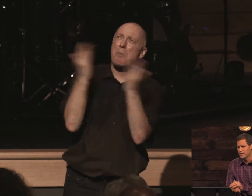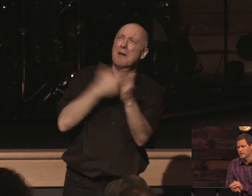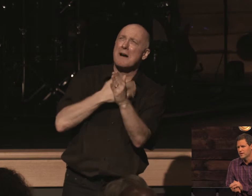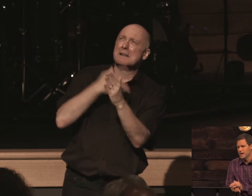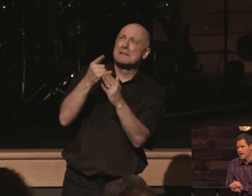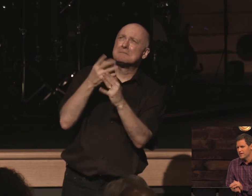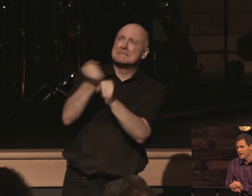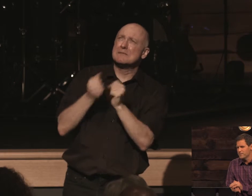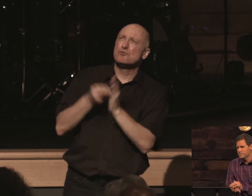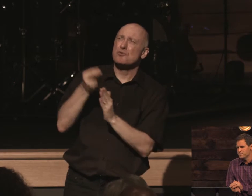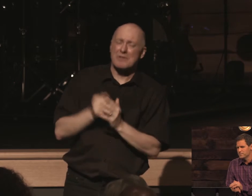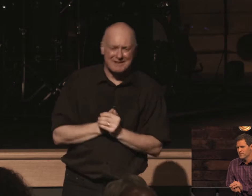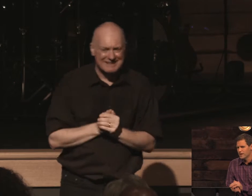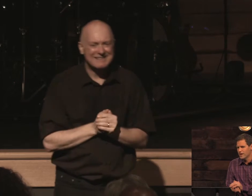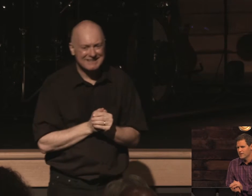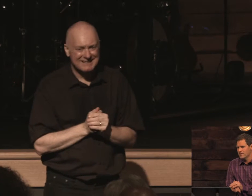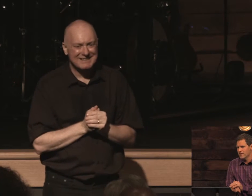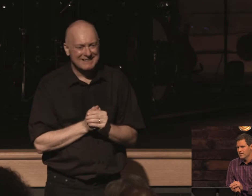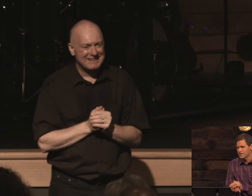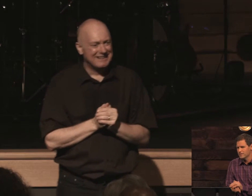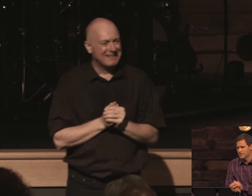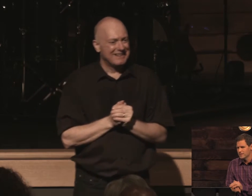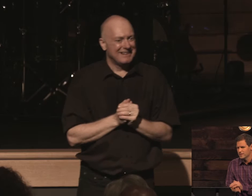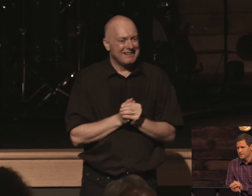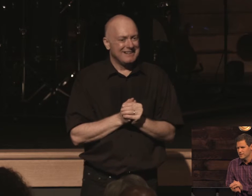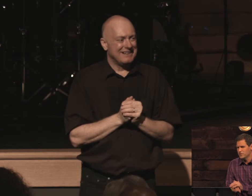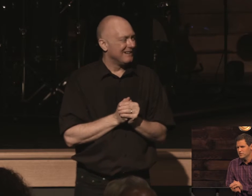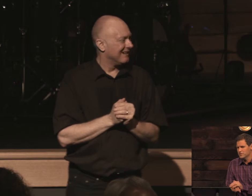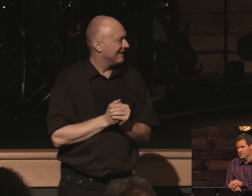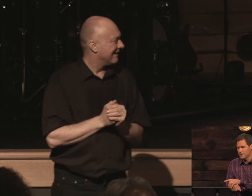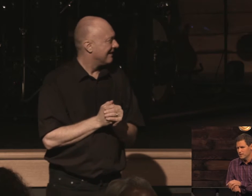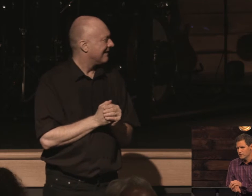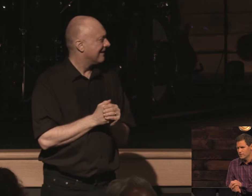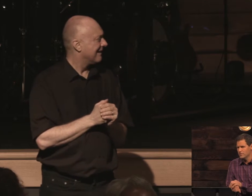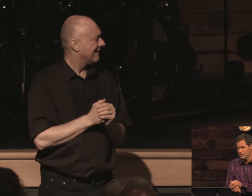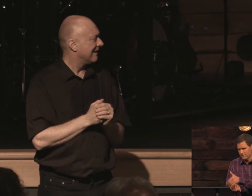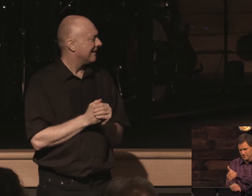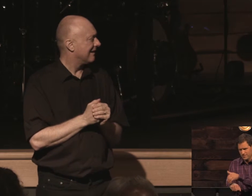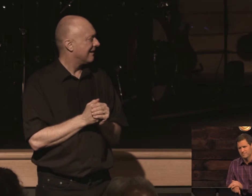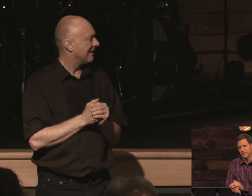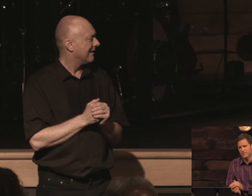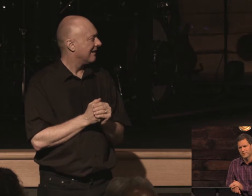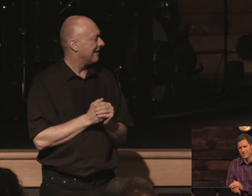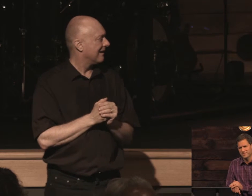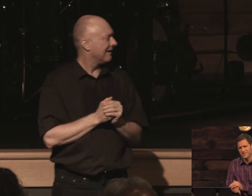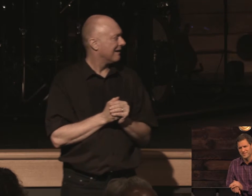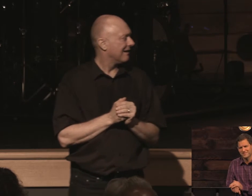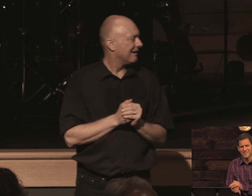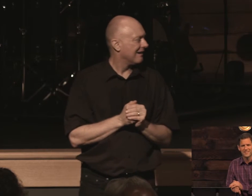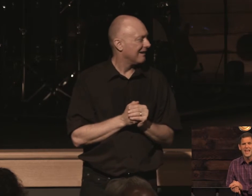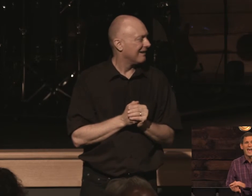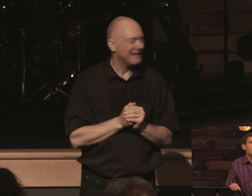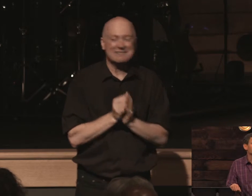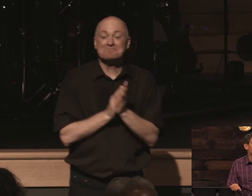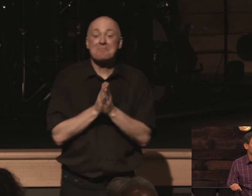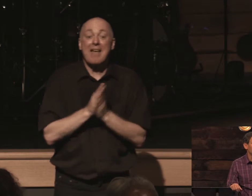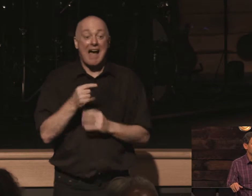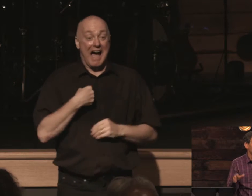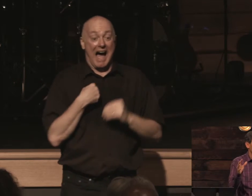and um and uh you can just take that out if you want you okay bless you shelly bless you yeah and i was praying too much they would